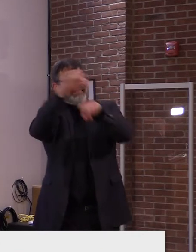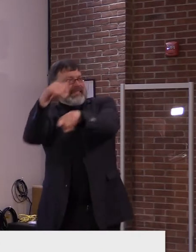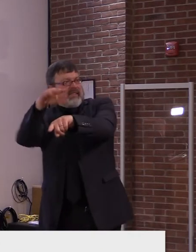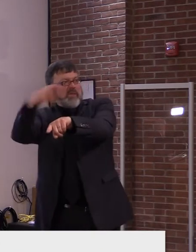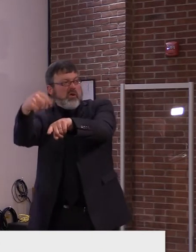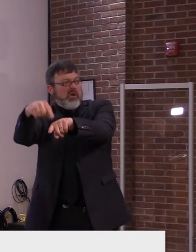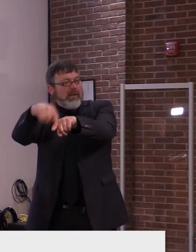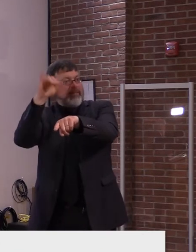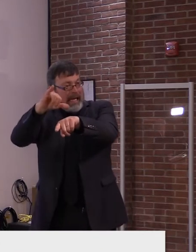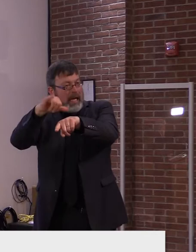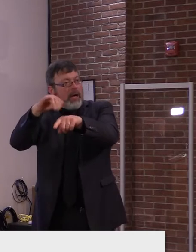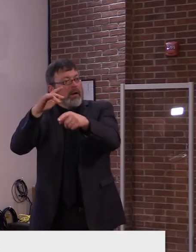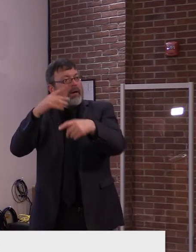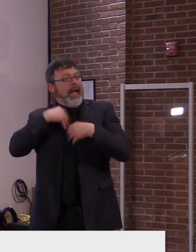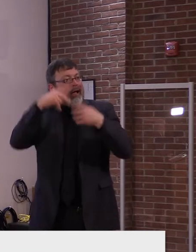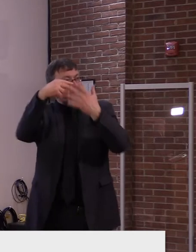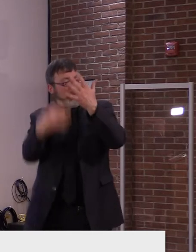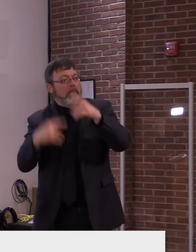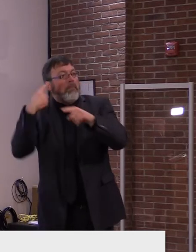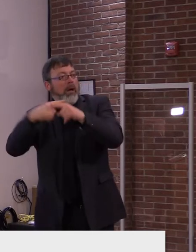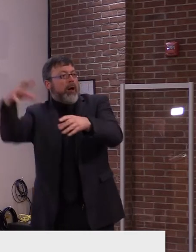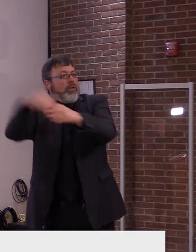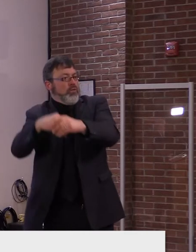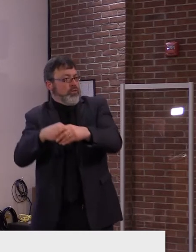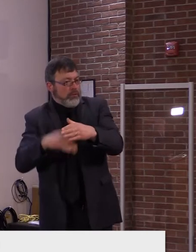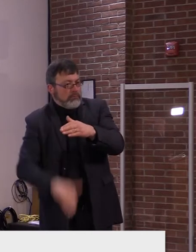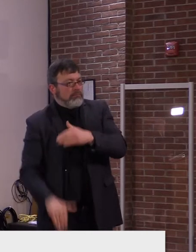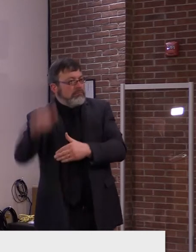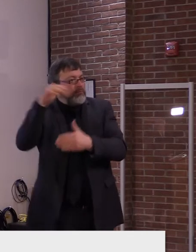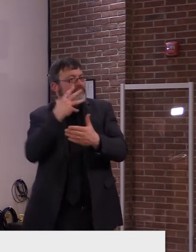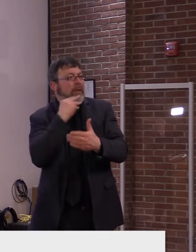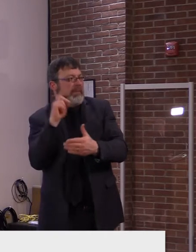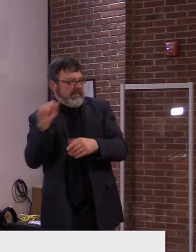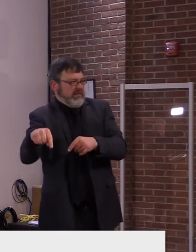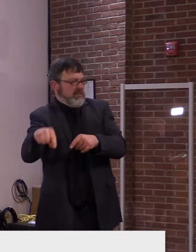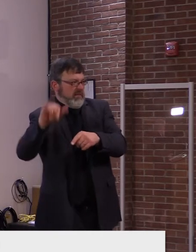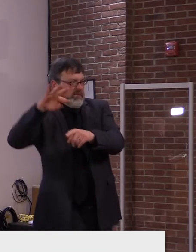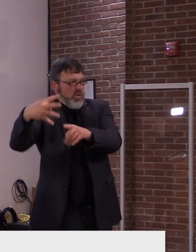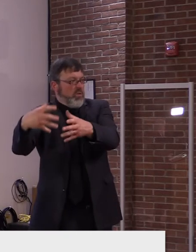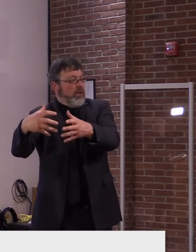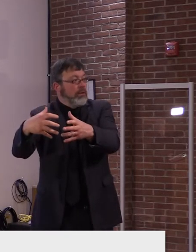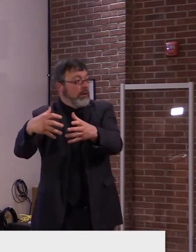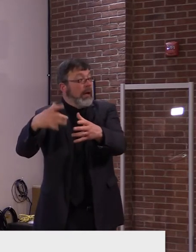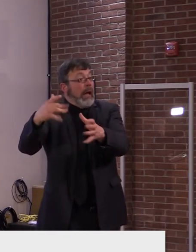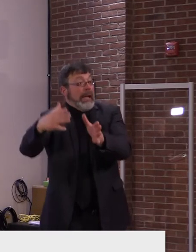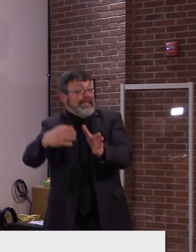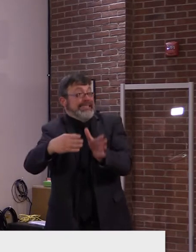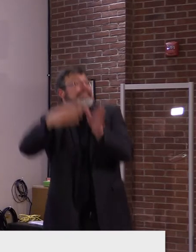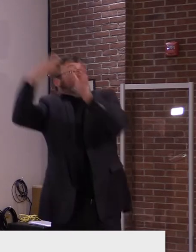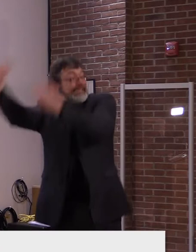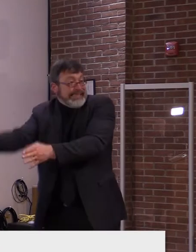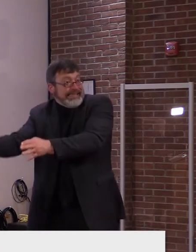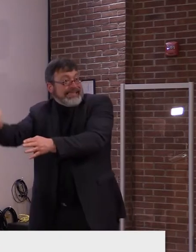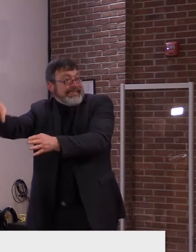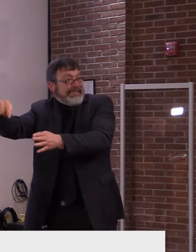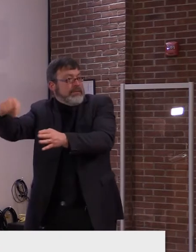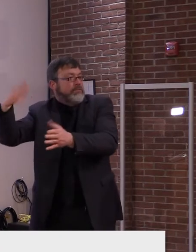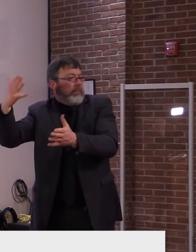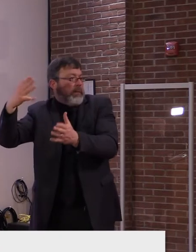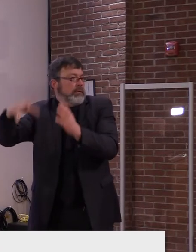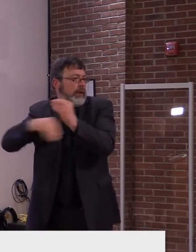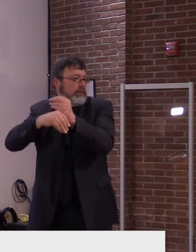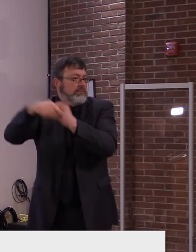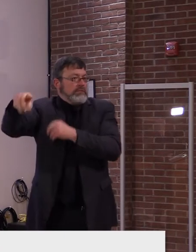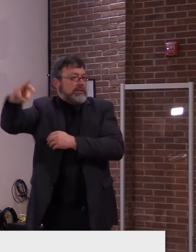underlying serious health conditions. We're still in discussions on what we're going to do with phase six, things. But I can, I can say